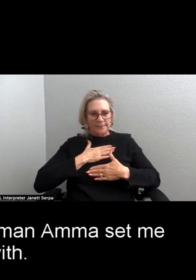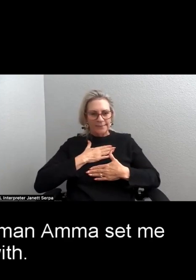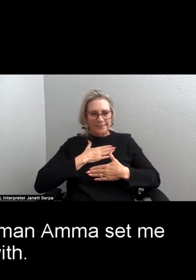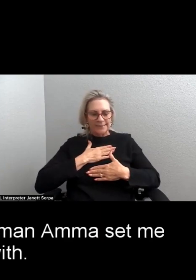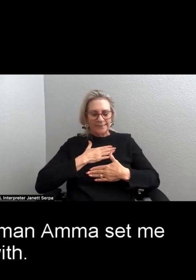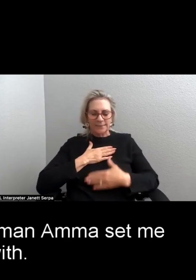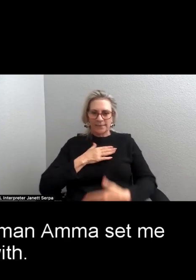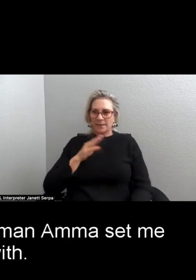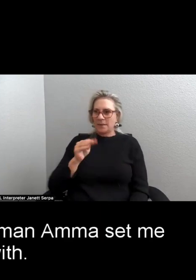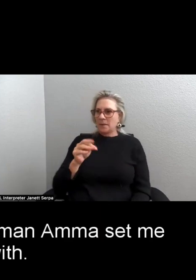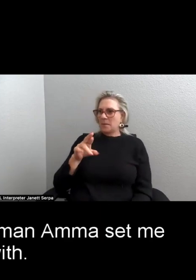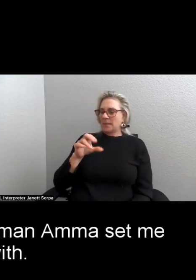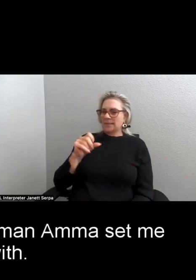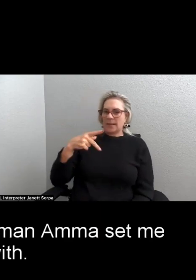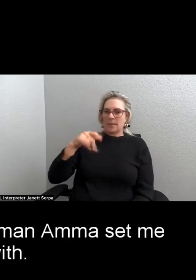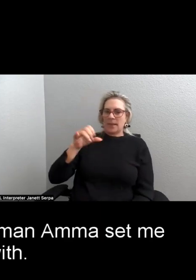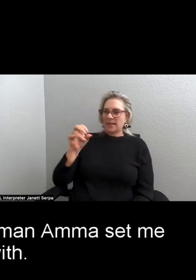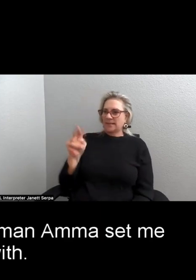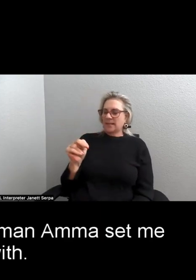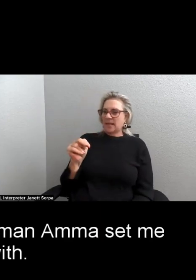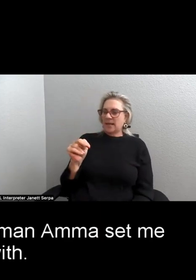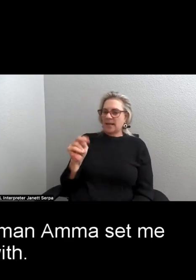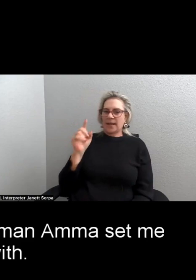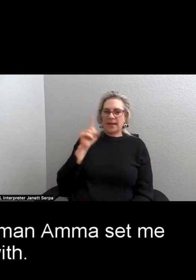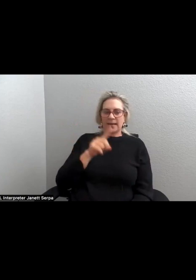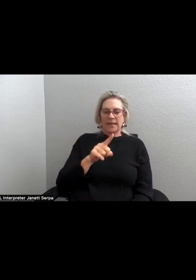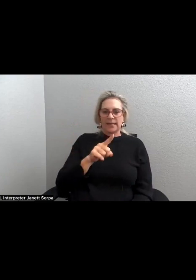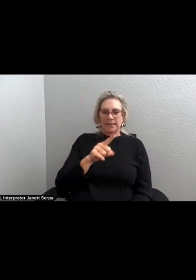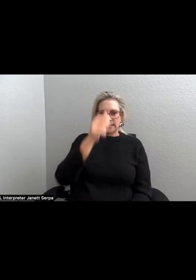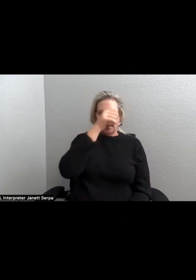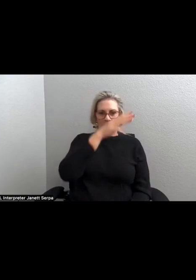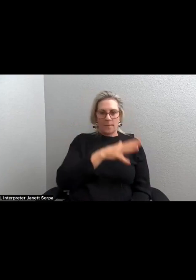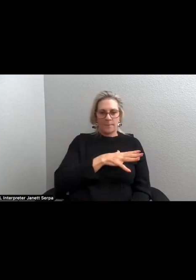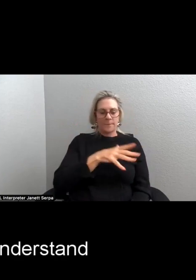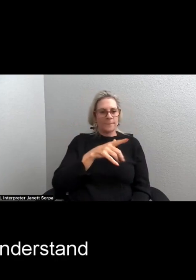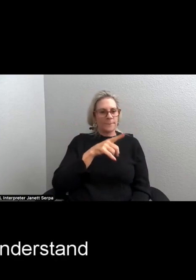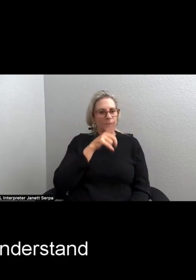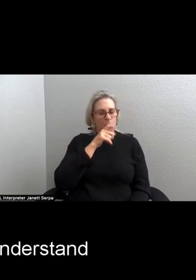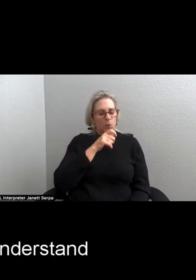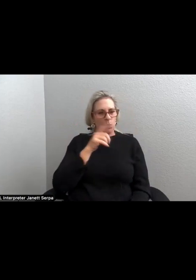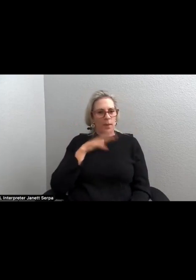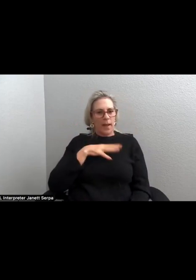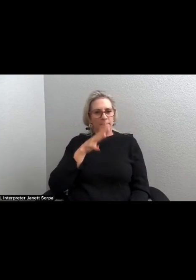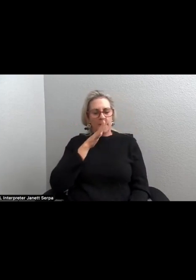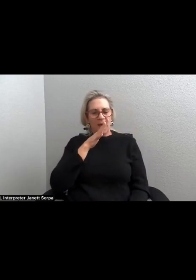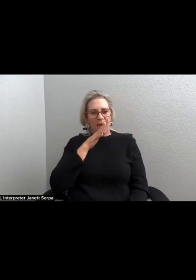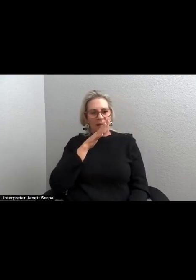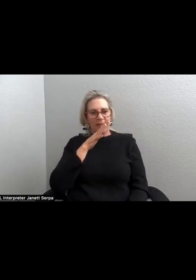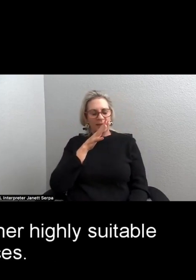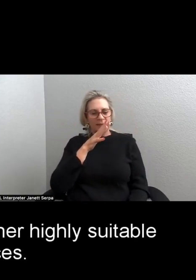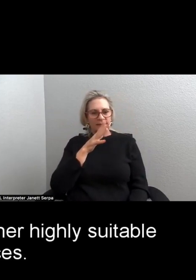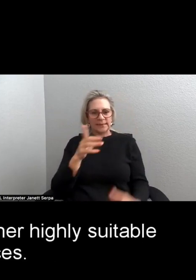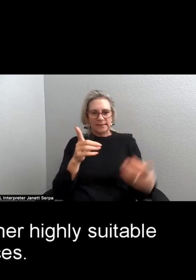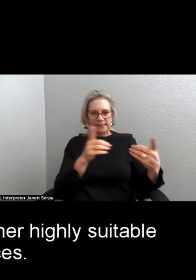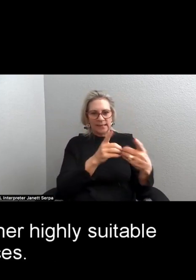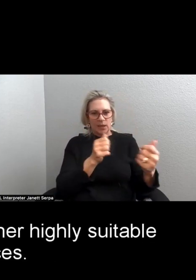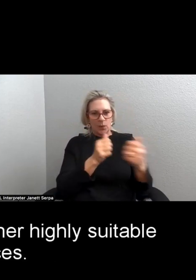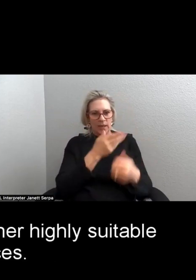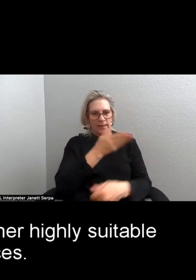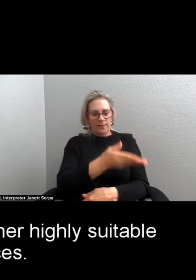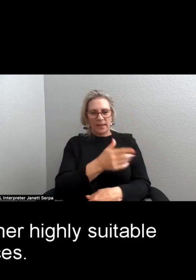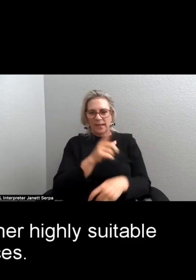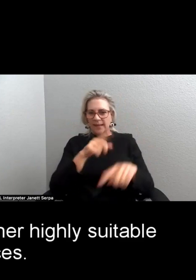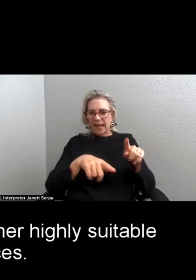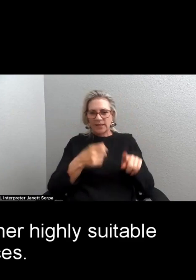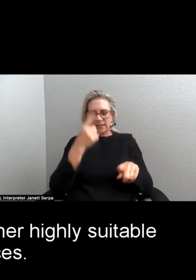Mrs. Pison is the man Amma set me up with. She can't understand why I won't